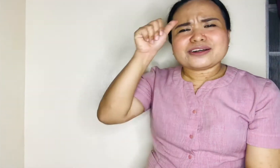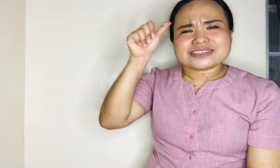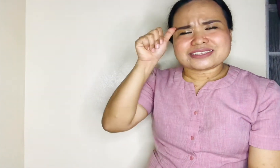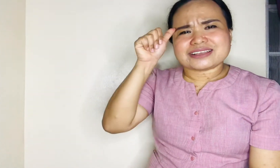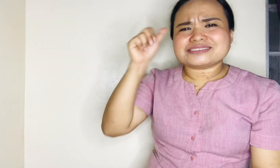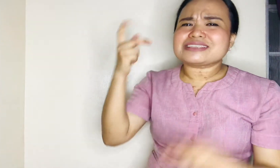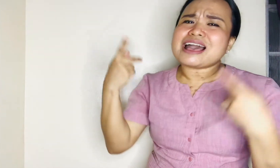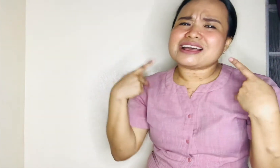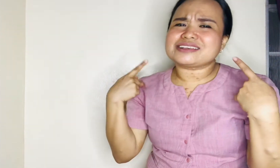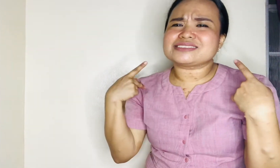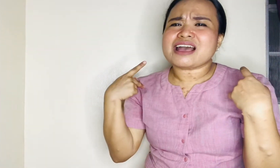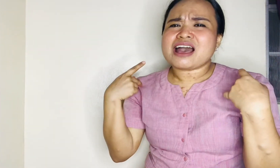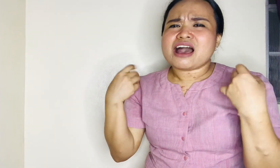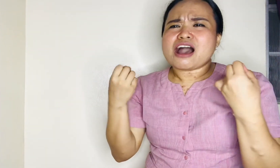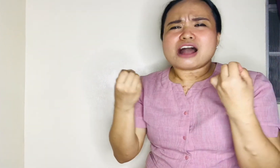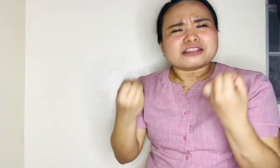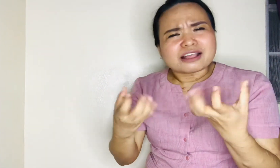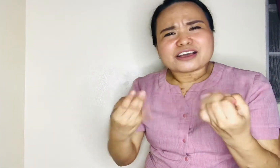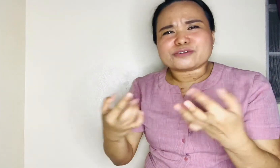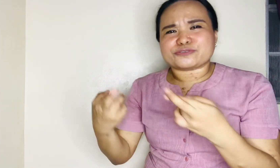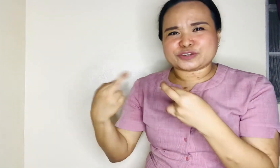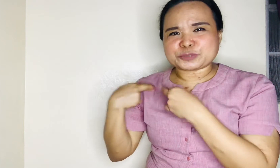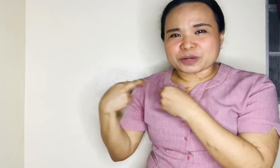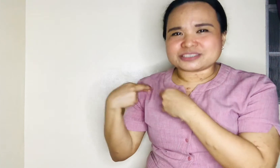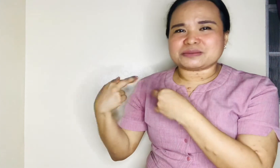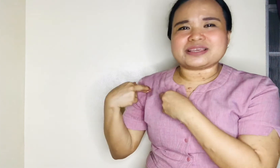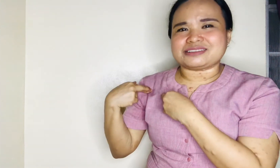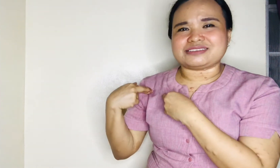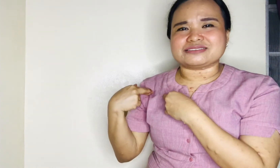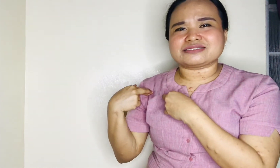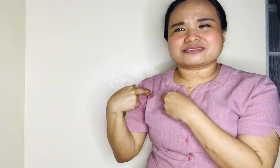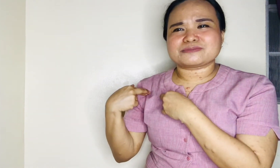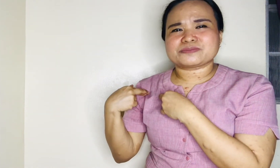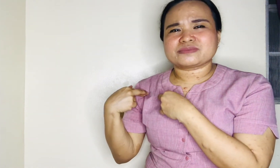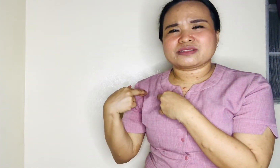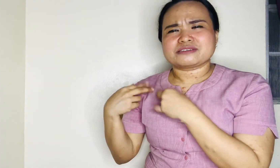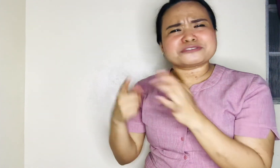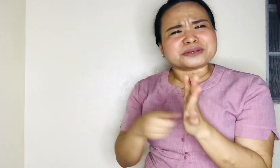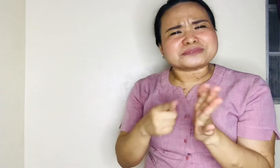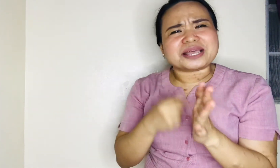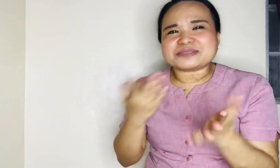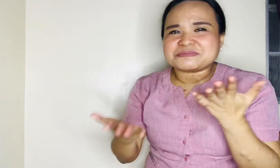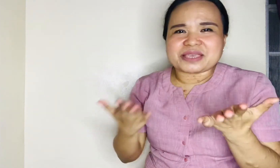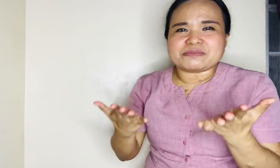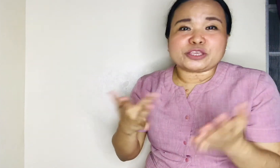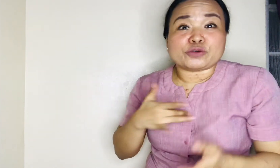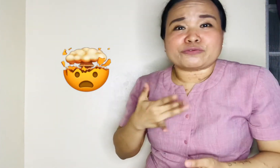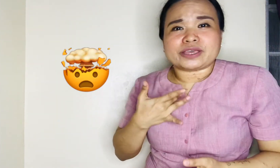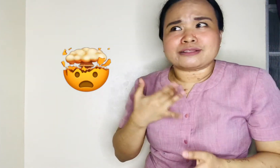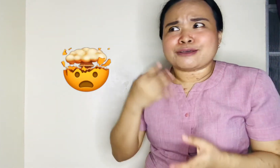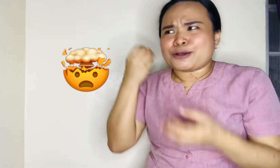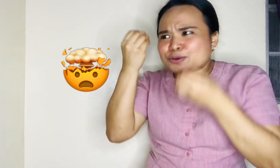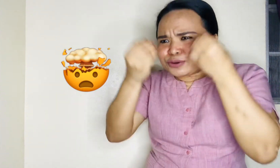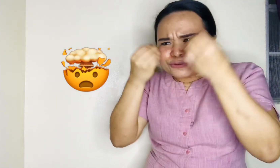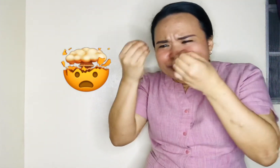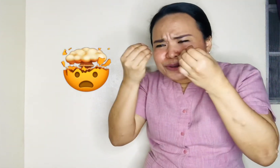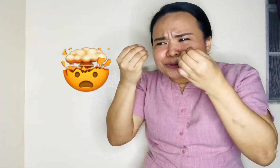Adolescence has a lot of responsibilities. Sometimes maybe you feel confused,